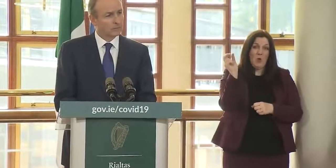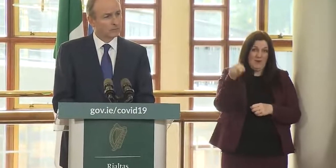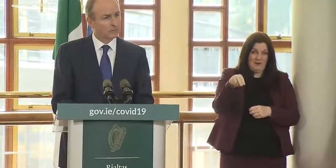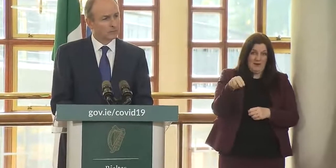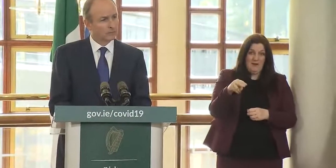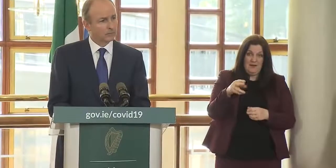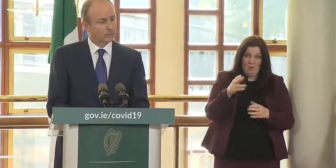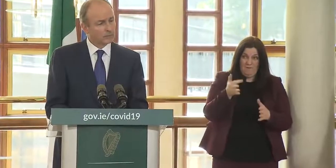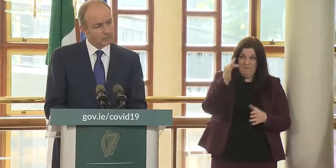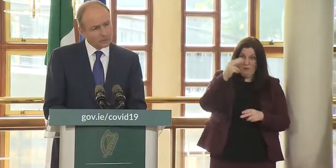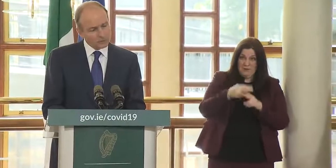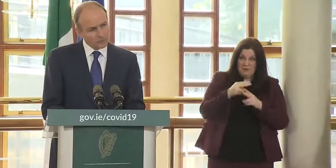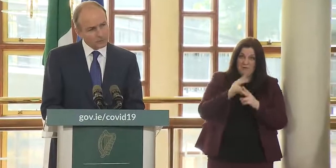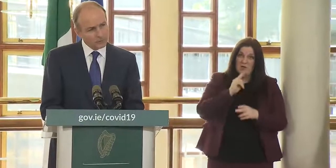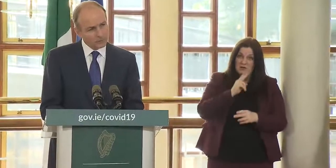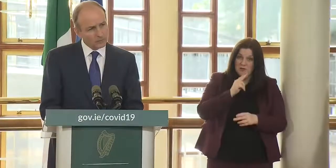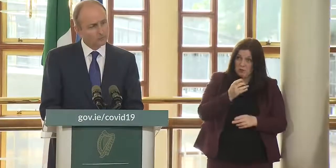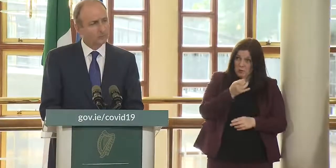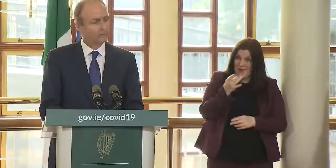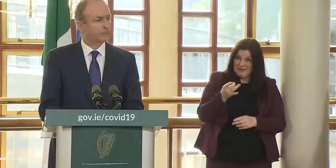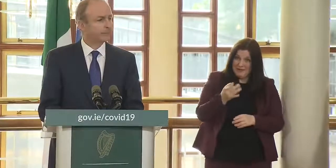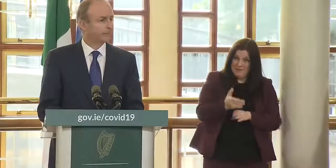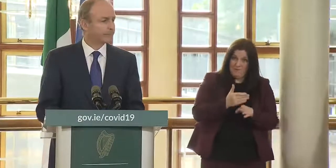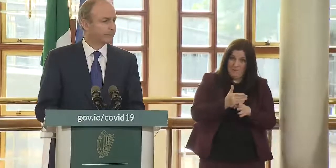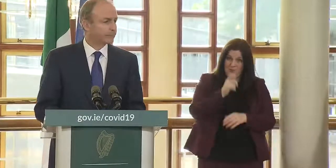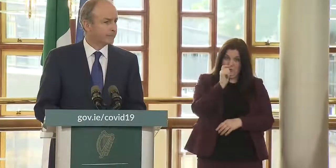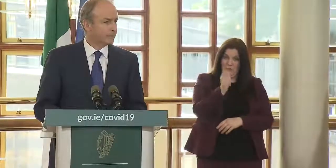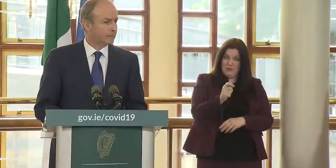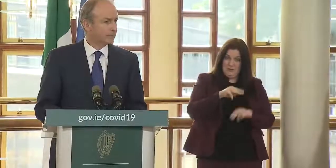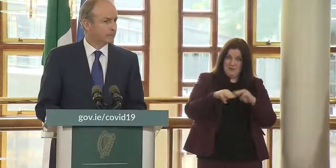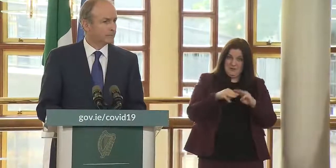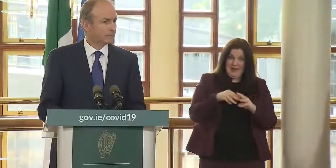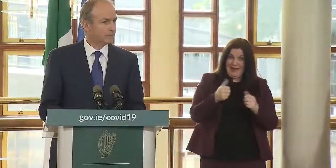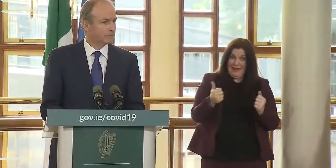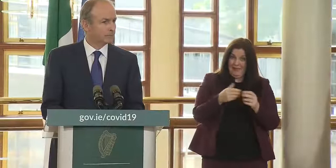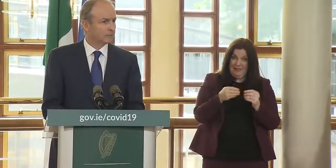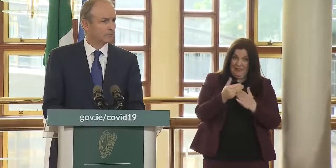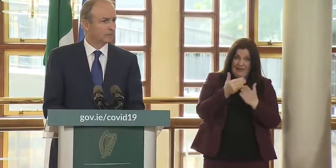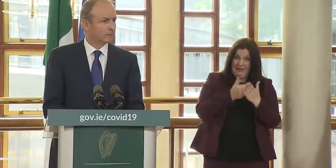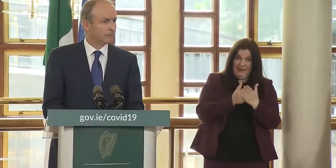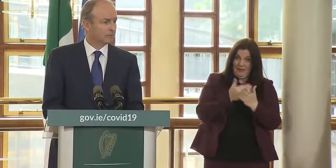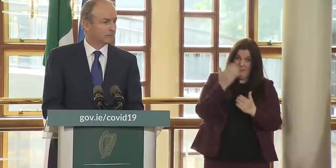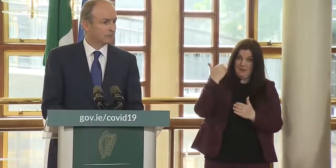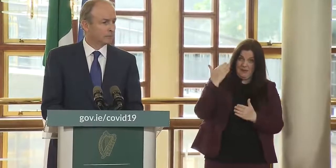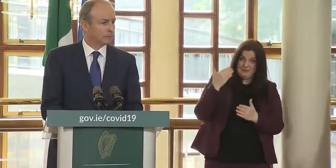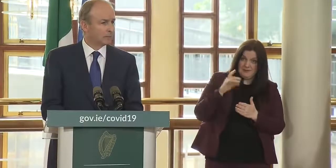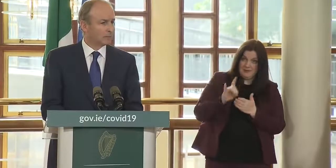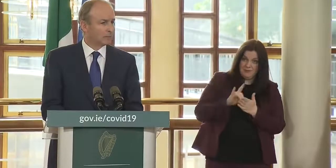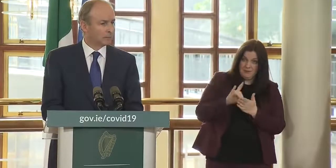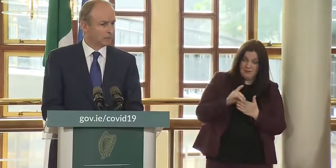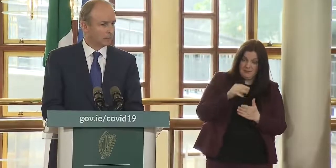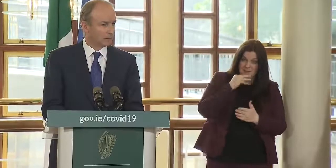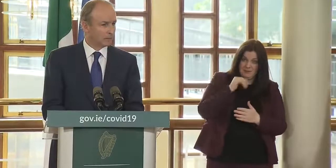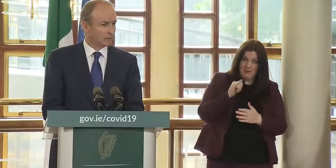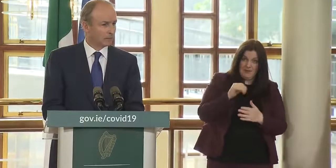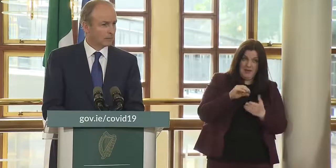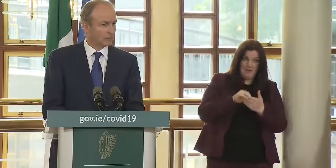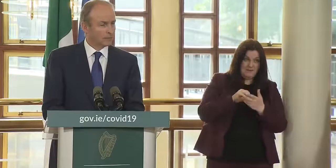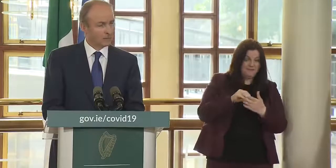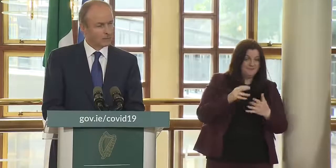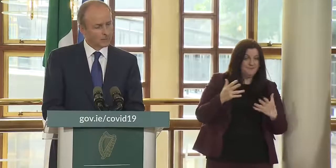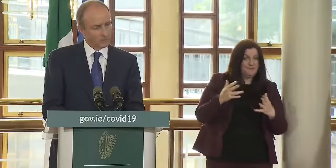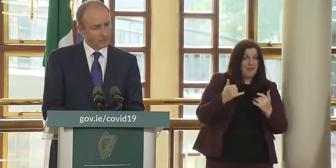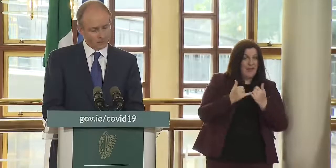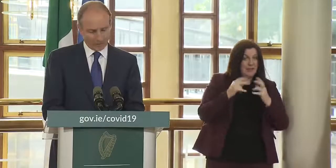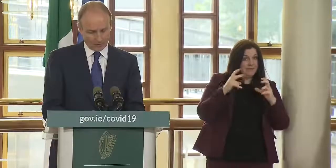ask him previous to his appointment that if there was anything legally in his past that might cast a dim shadow on his appointment